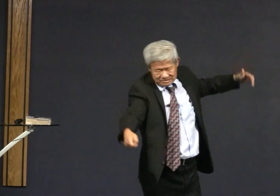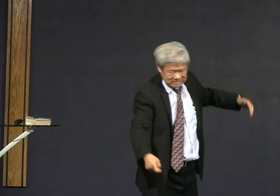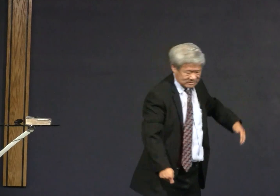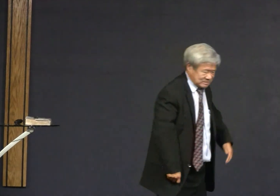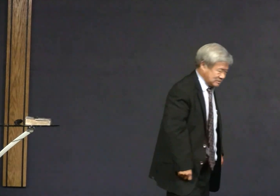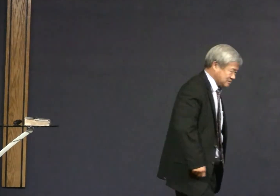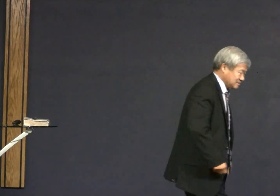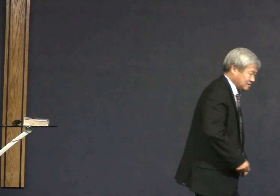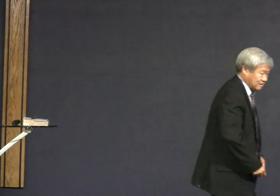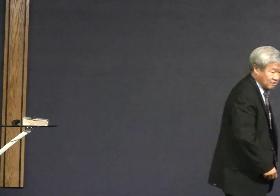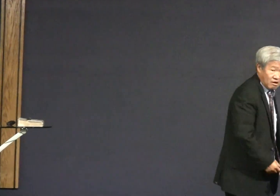They had to kill.